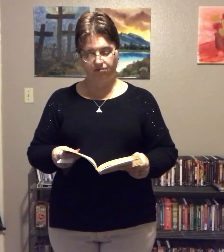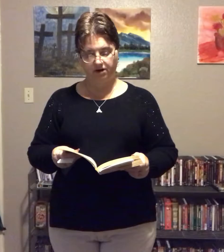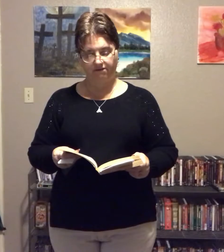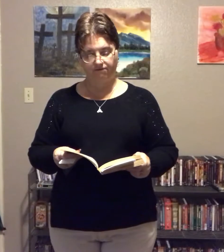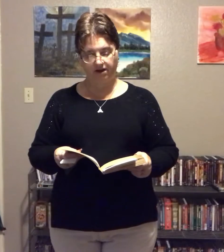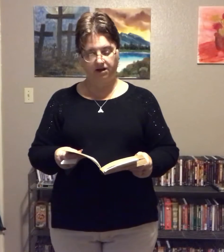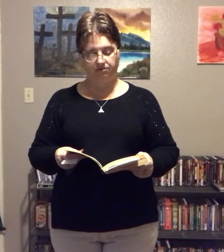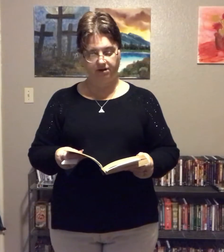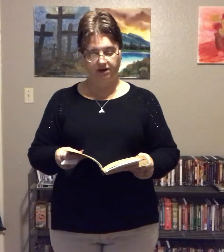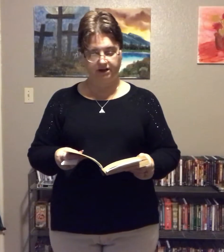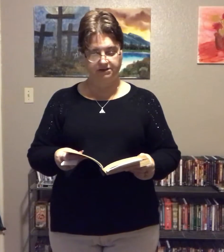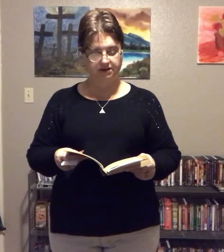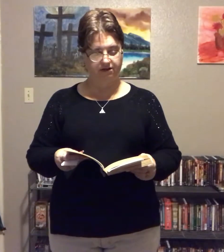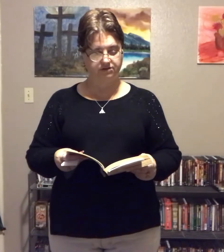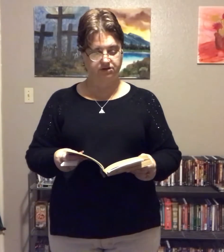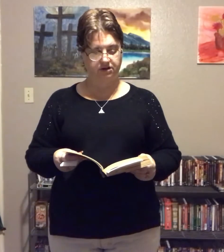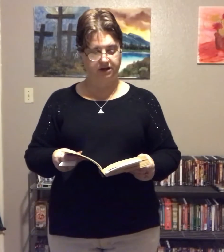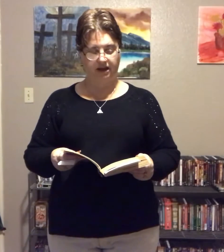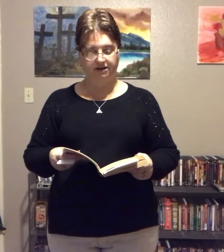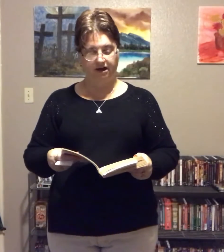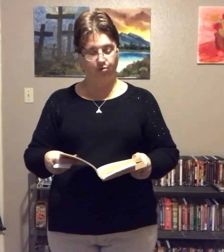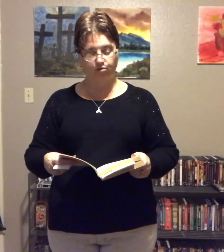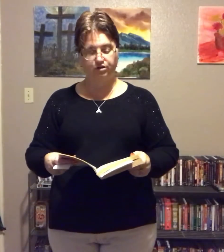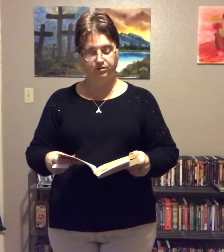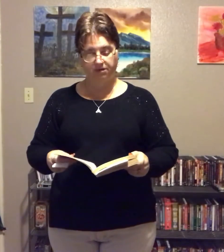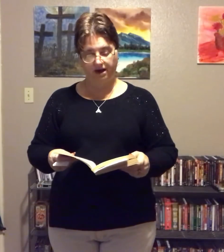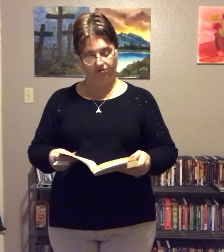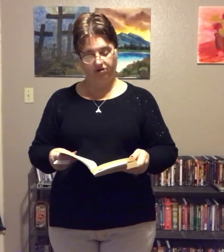when I finally realized that I was on a downward spiral.